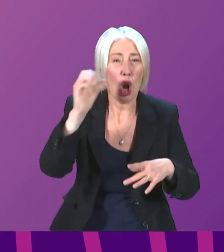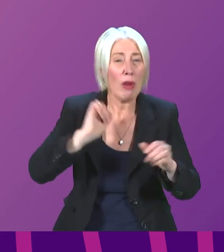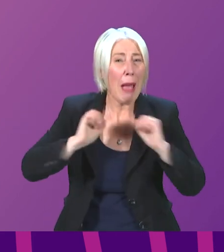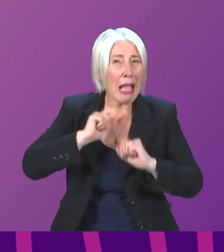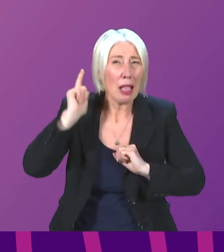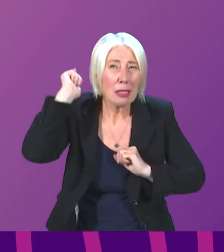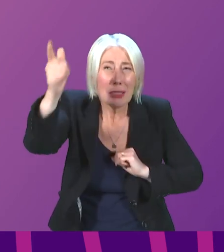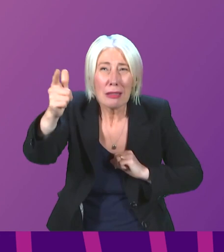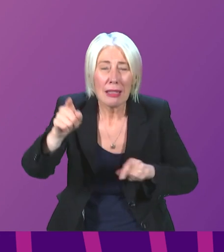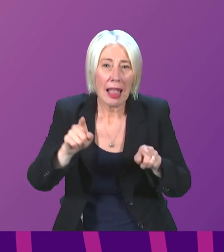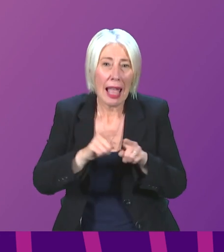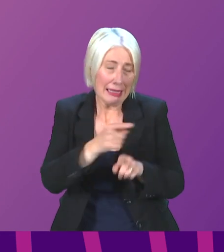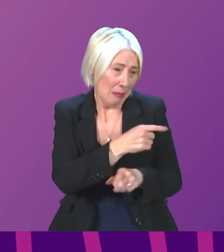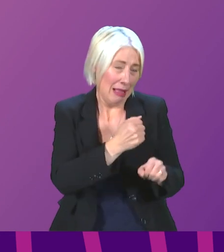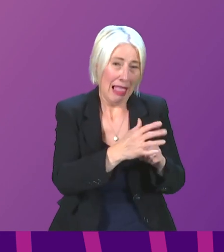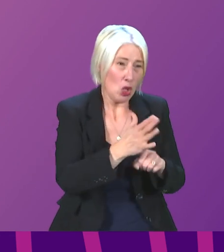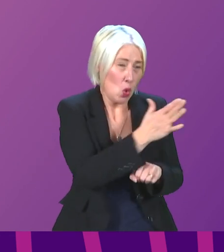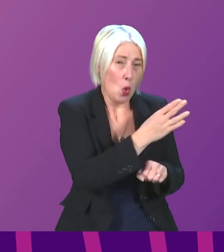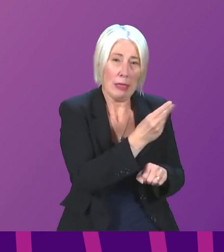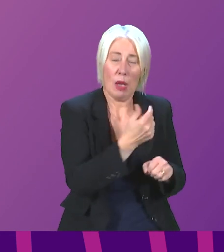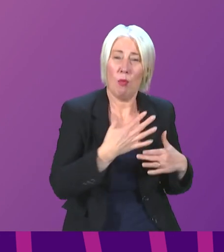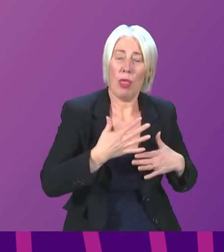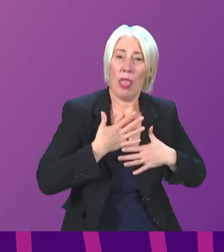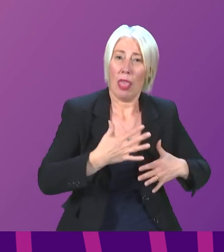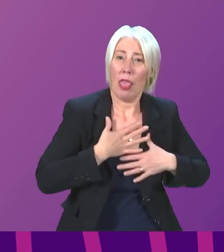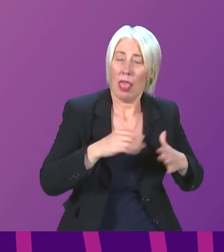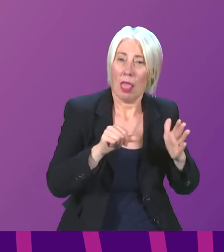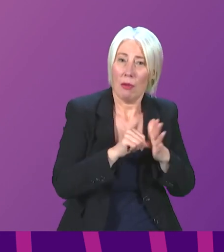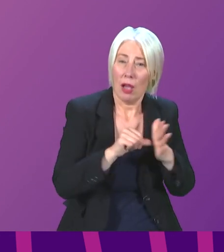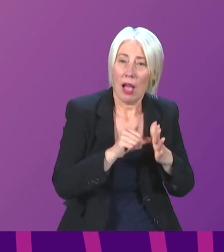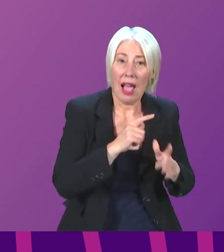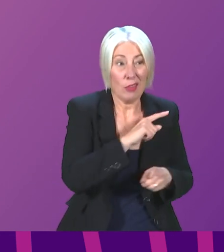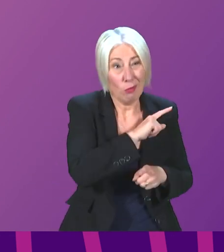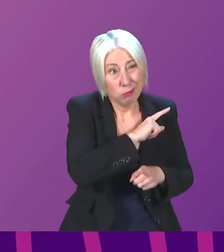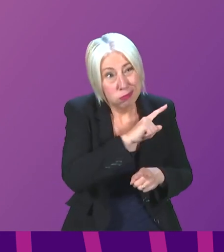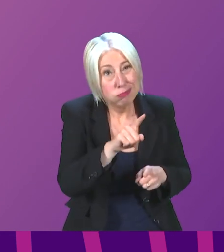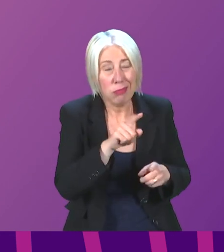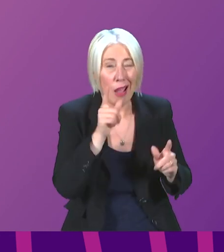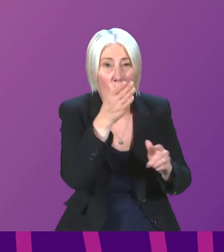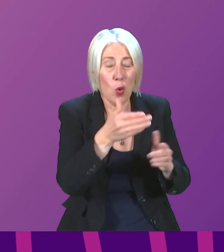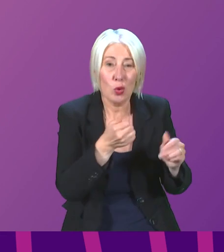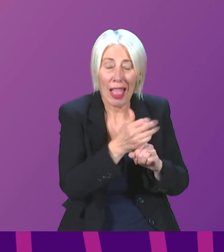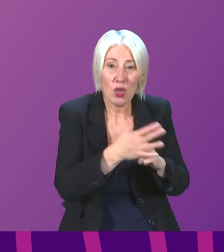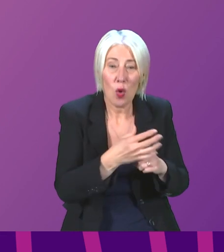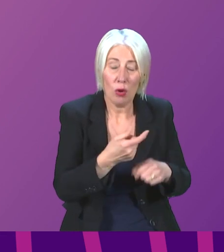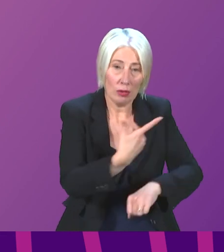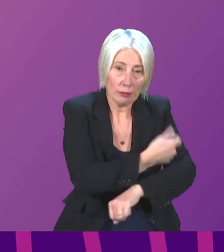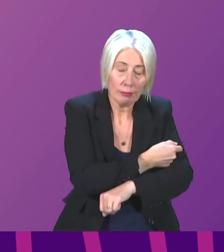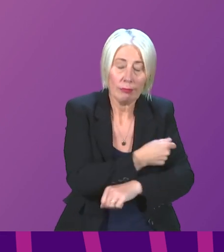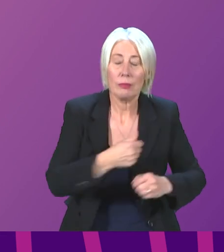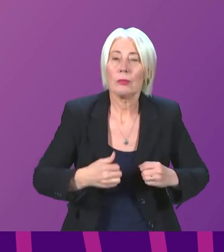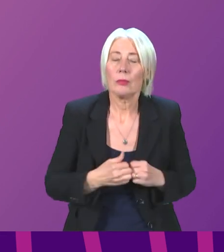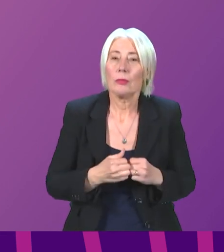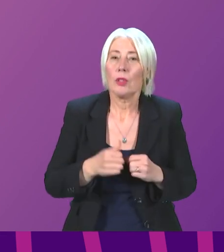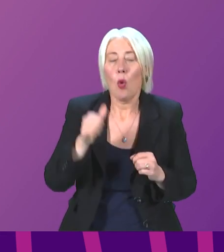In Inverclyde, there have been numerous examples of people with respiratory illness being instructed to travel to Glasgow. I think it's also critical in terms of delivery to recognise